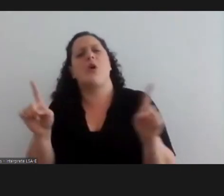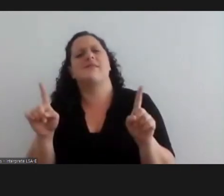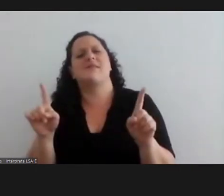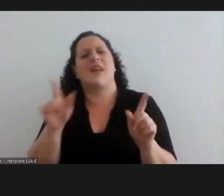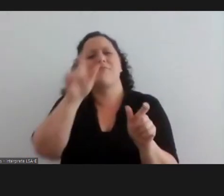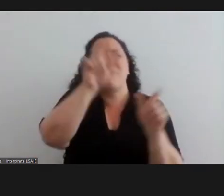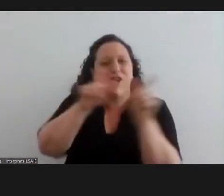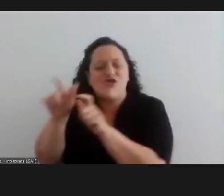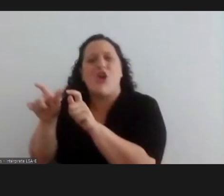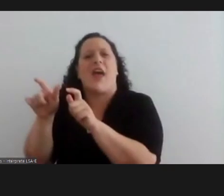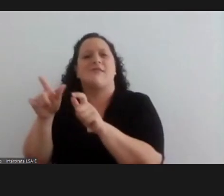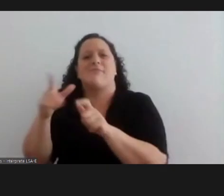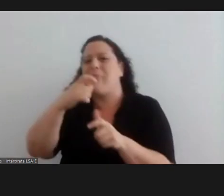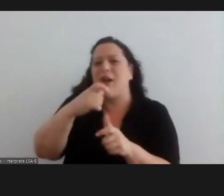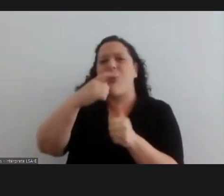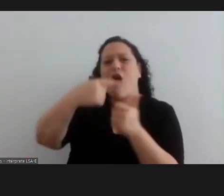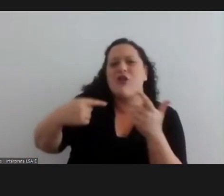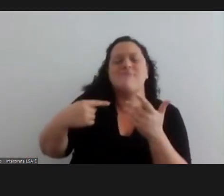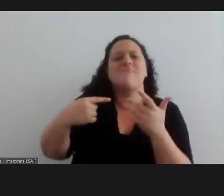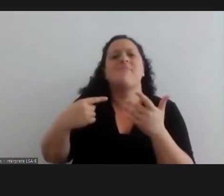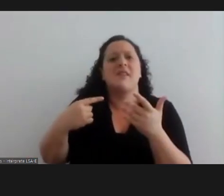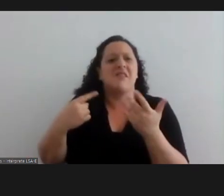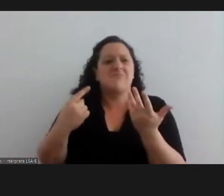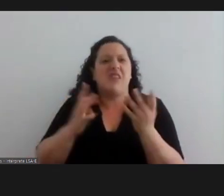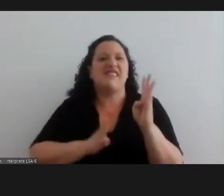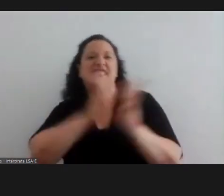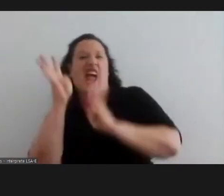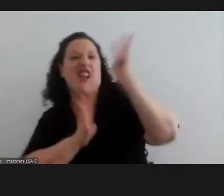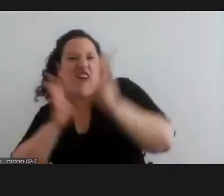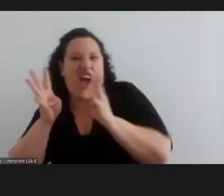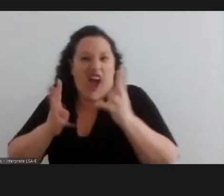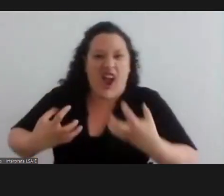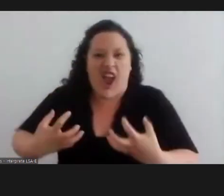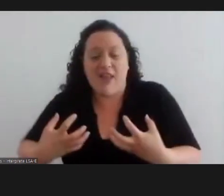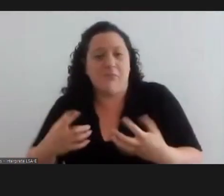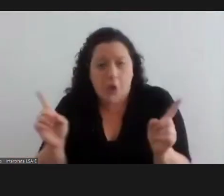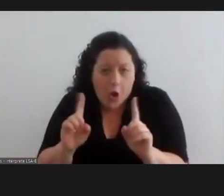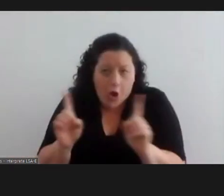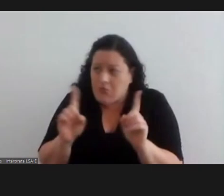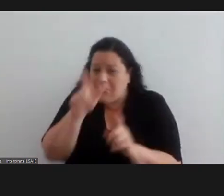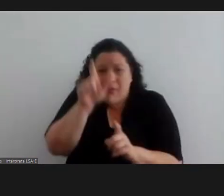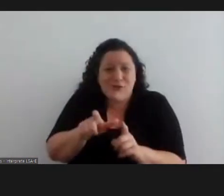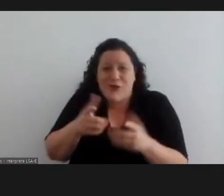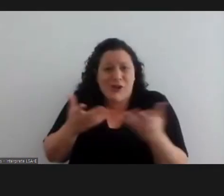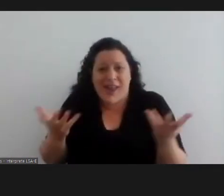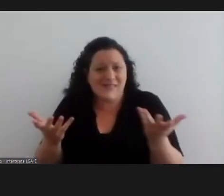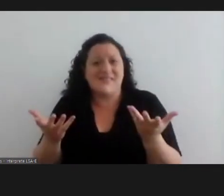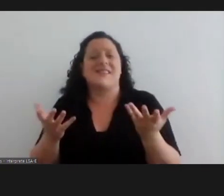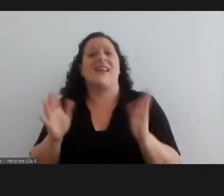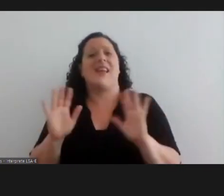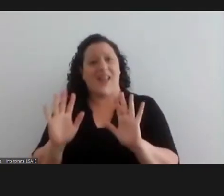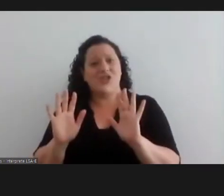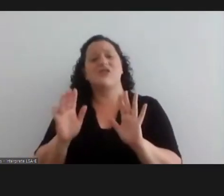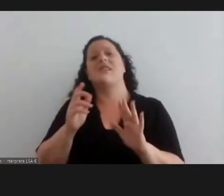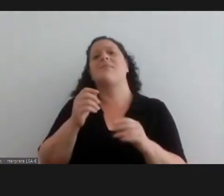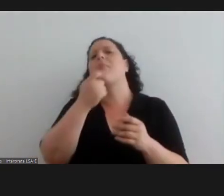don't they teach that we exist that we are not savages like films taught us because i would say that two-thirds